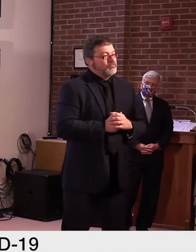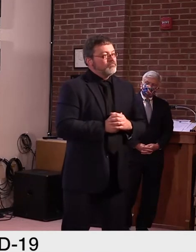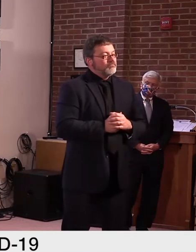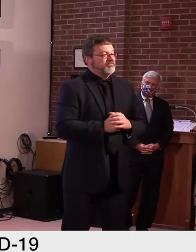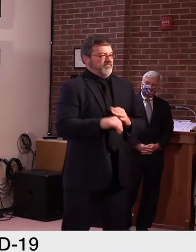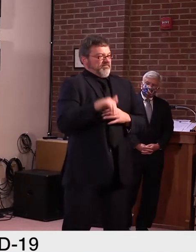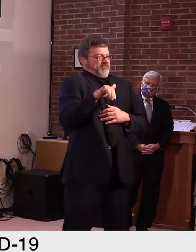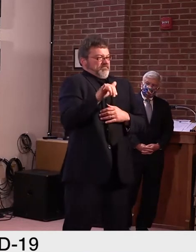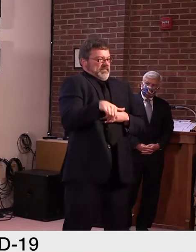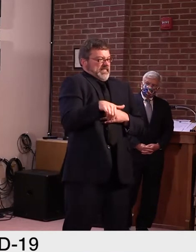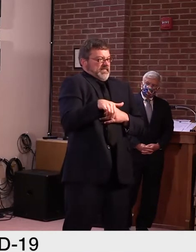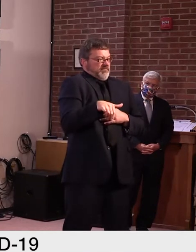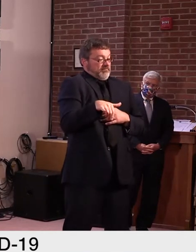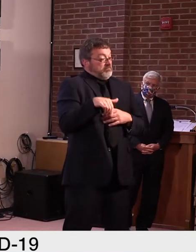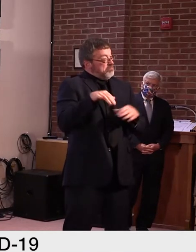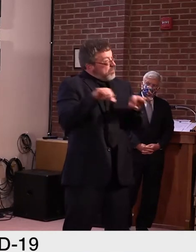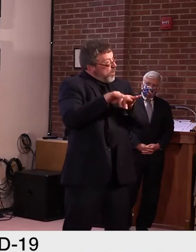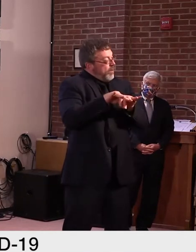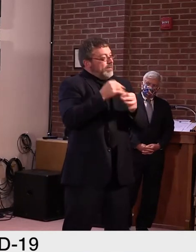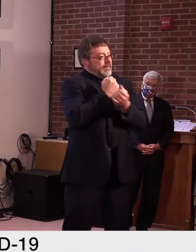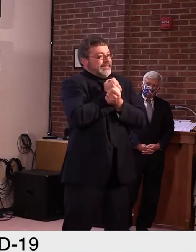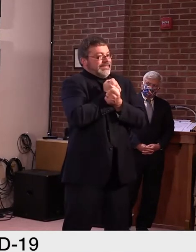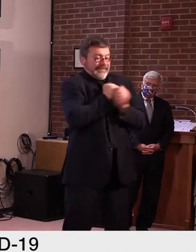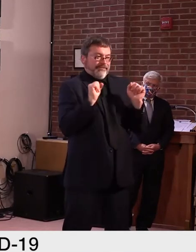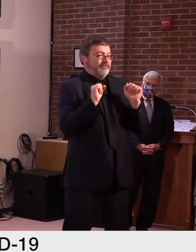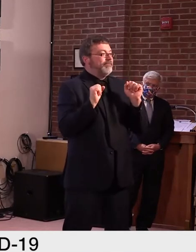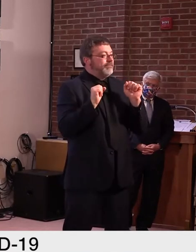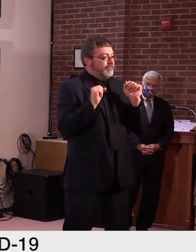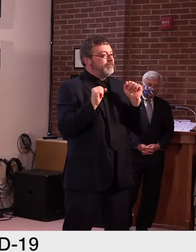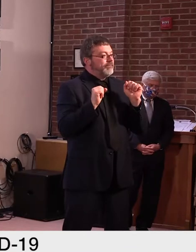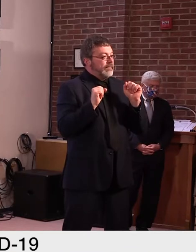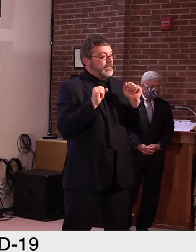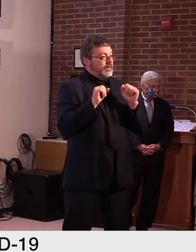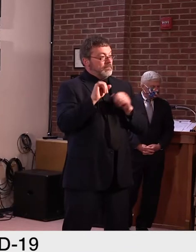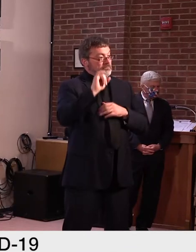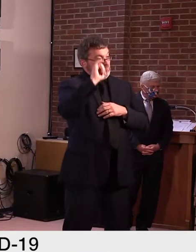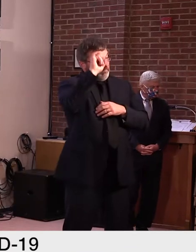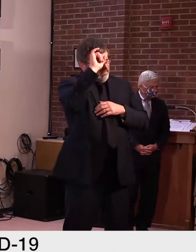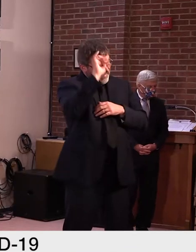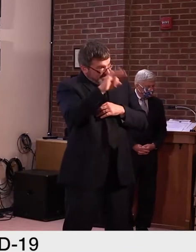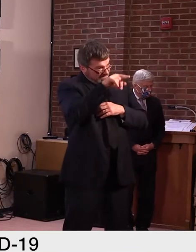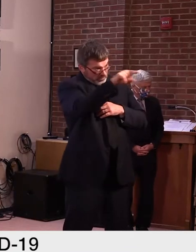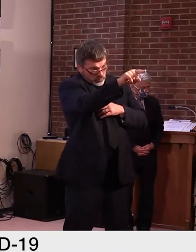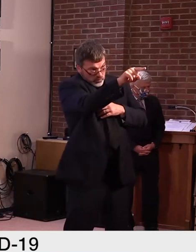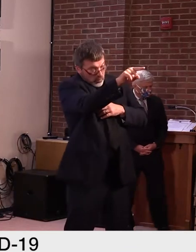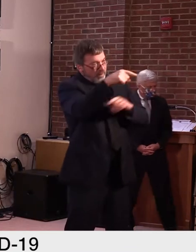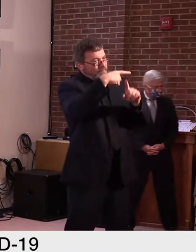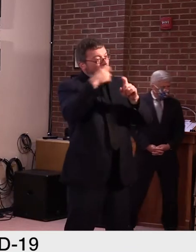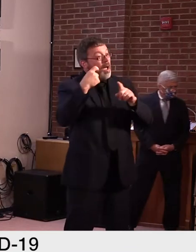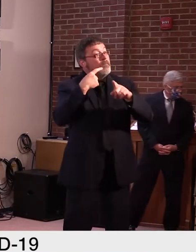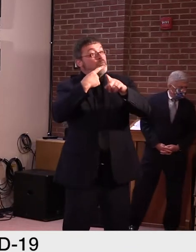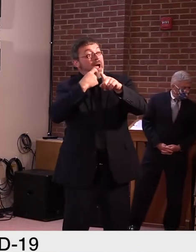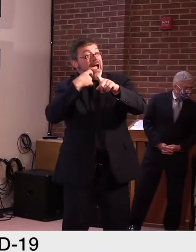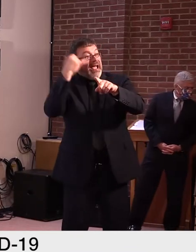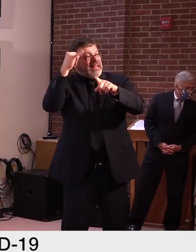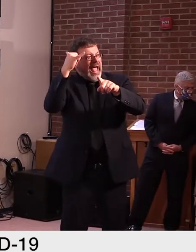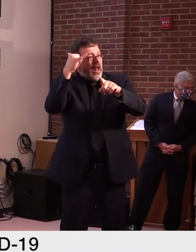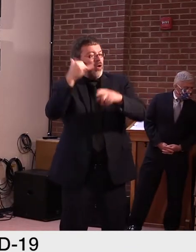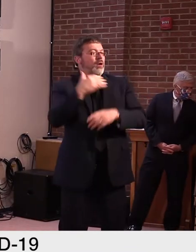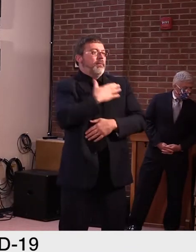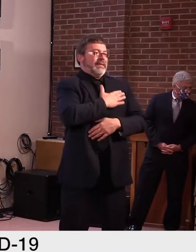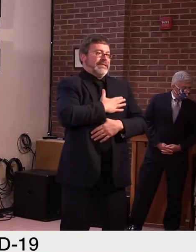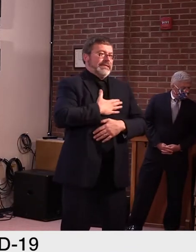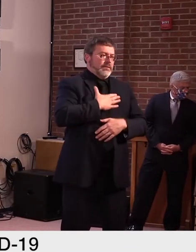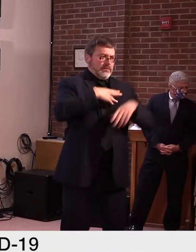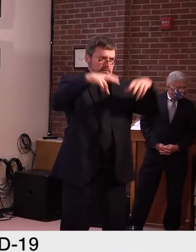well for not coming to Vermont when they're in a place that has a high case count. This is mobility data showing a period of time